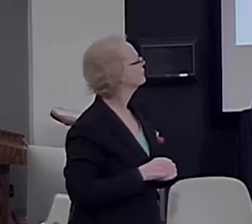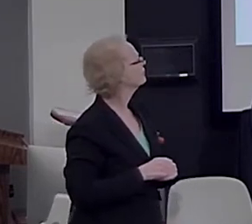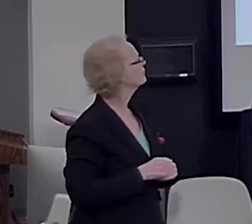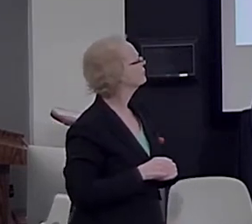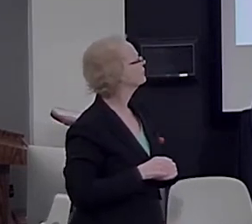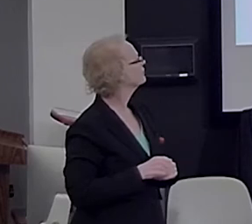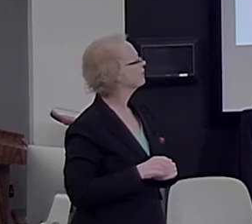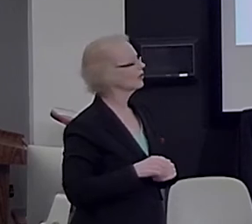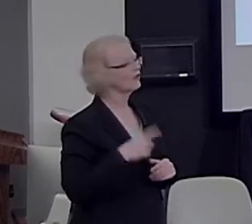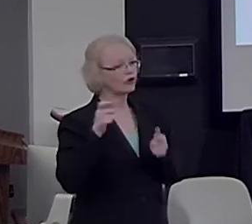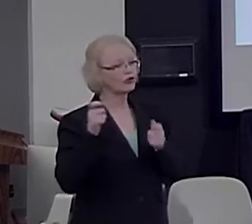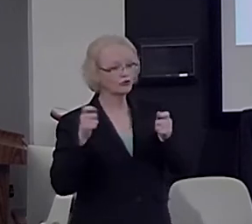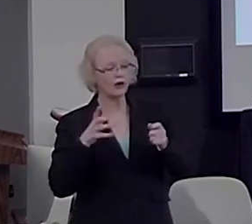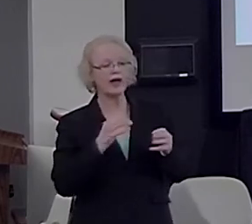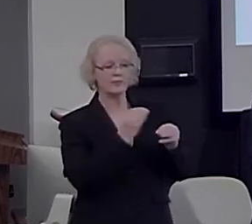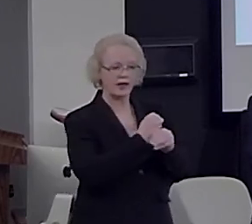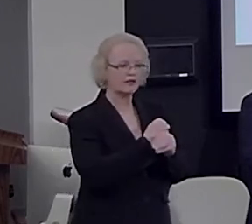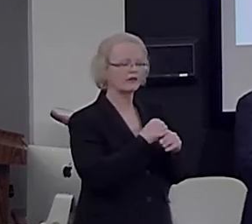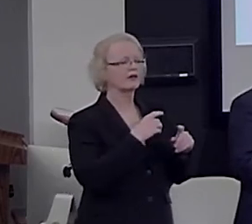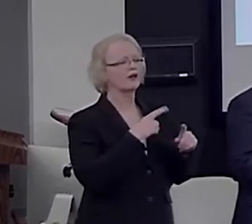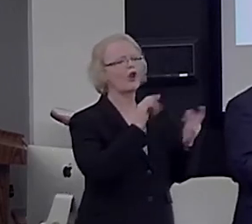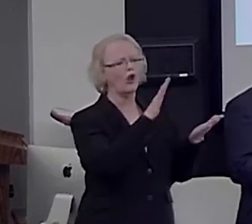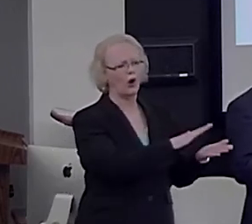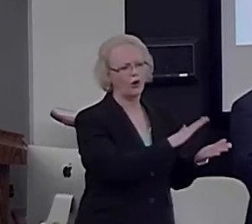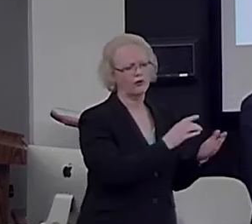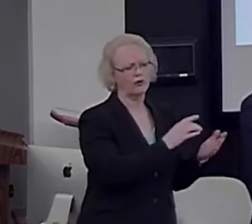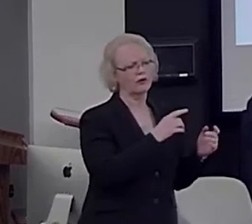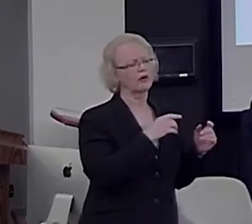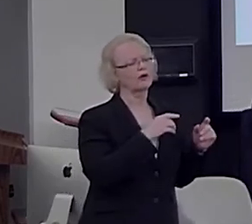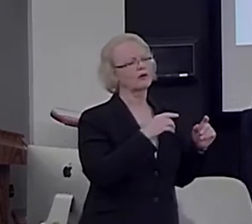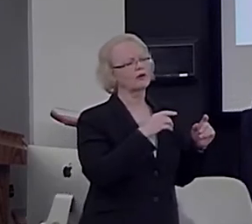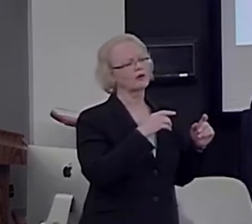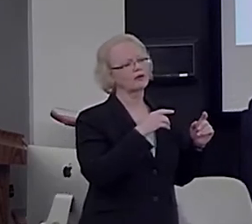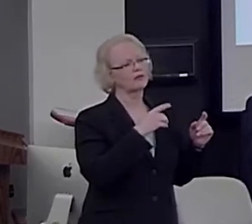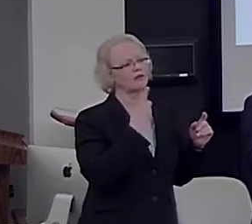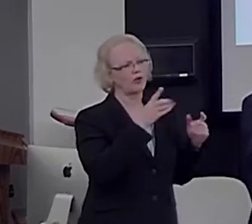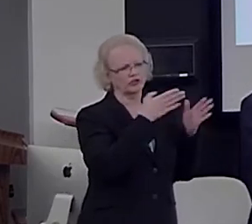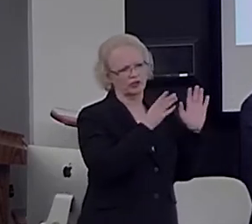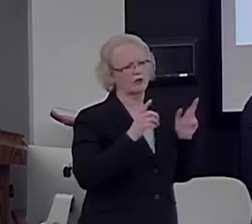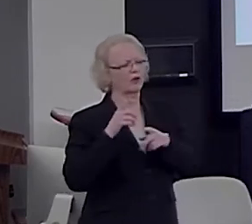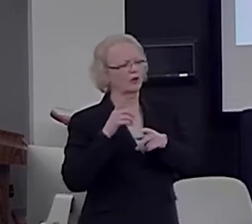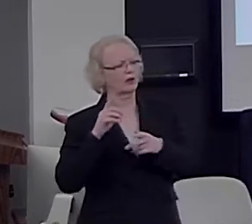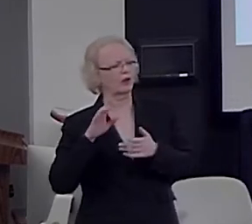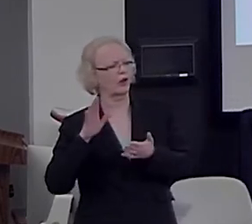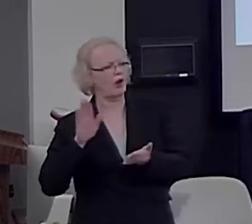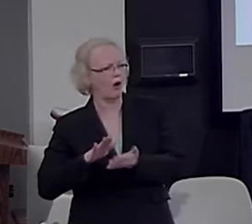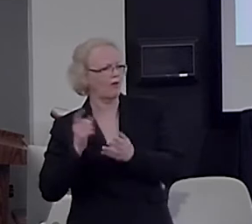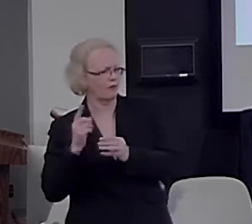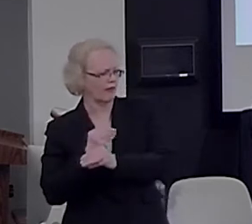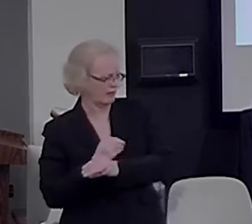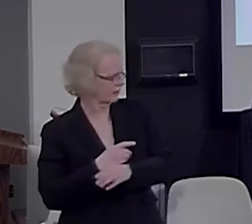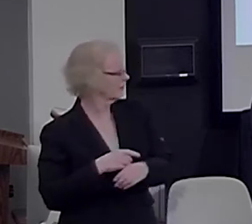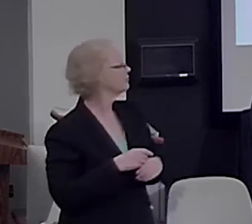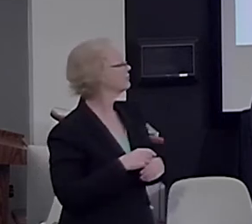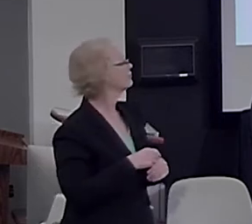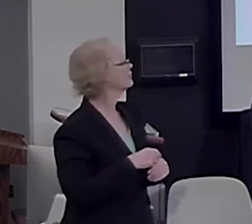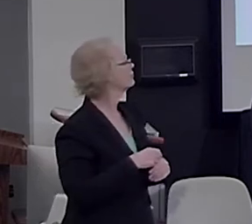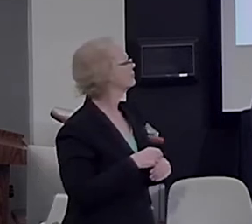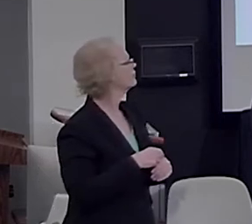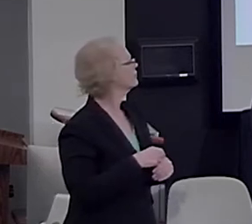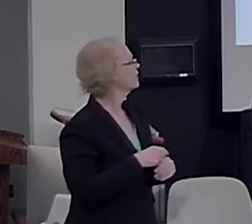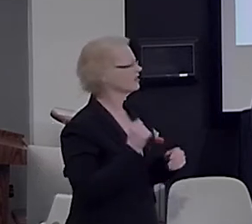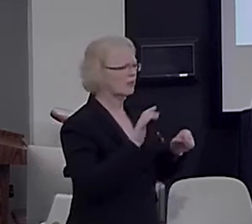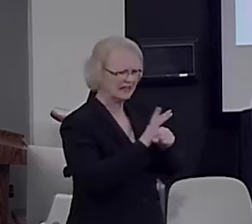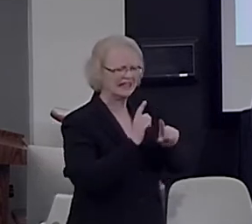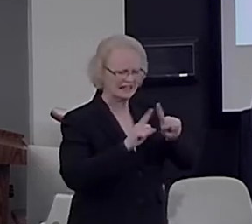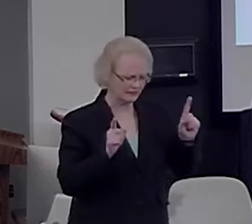or even deactivate for the mathematical statements. So, two completely different networks. And now, of course, we all have the green network,